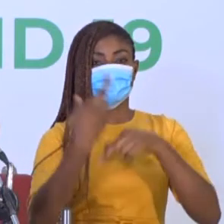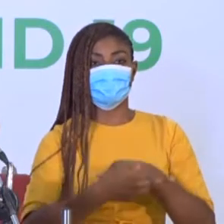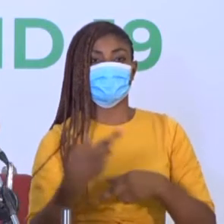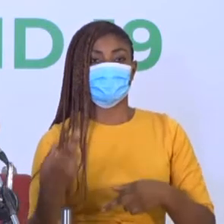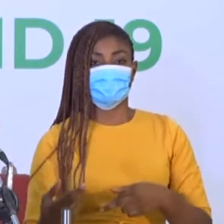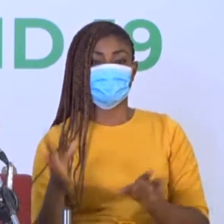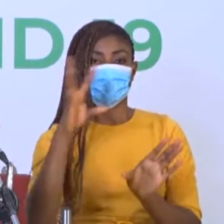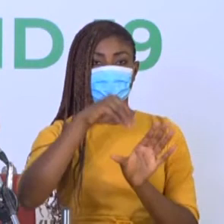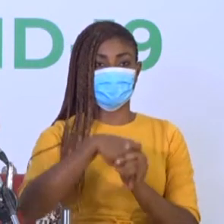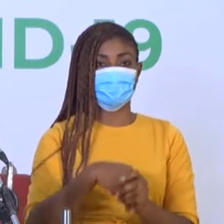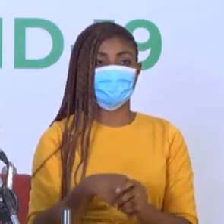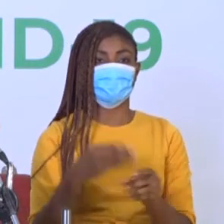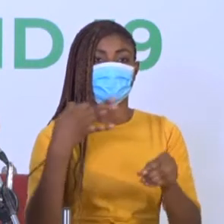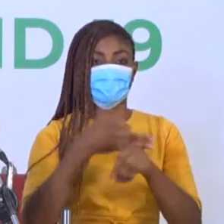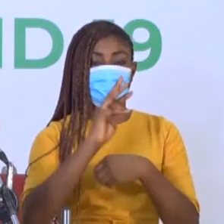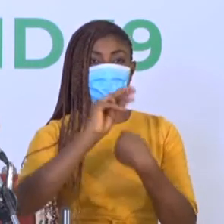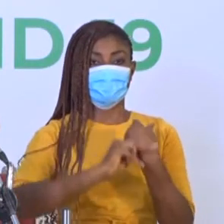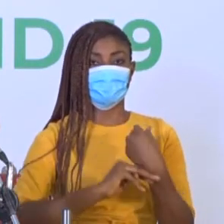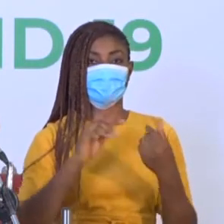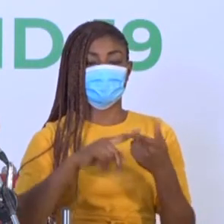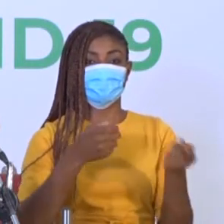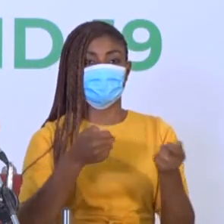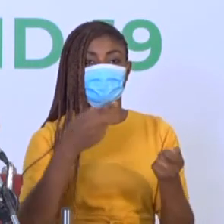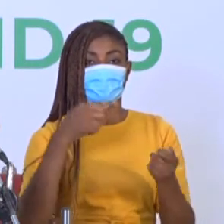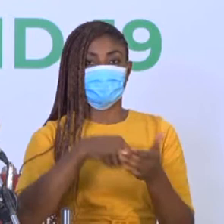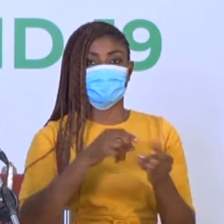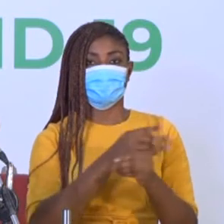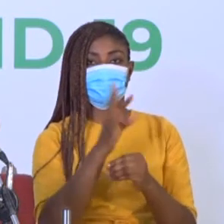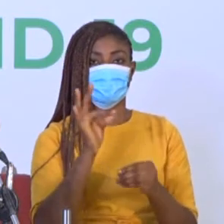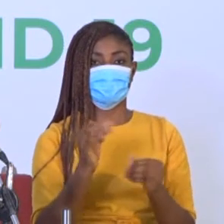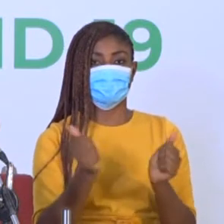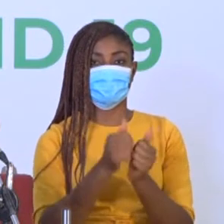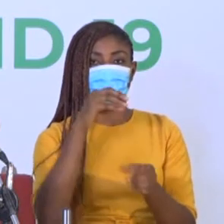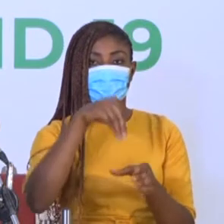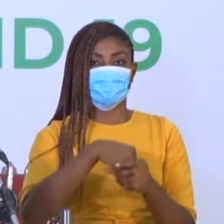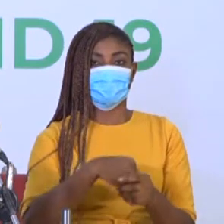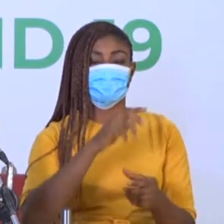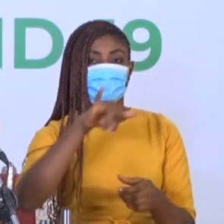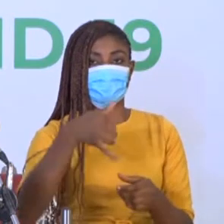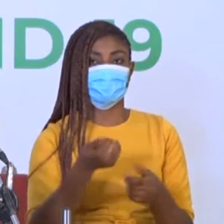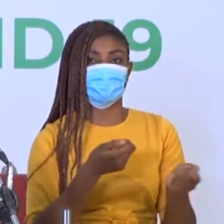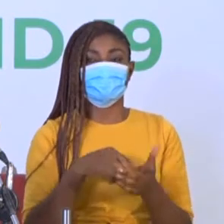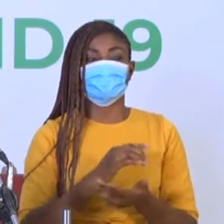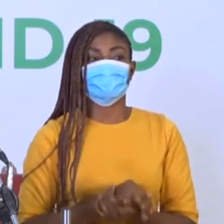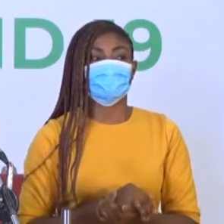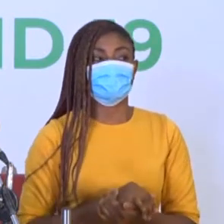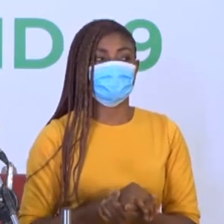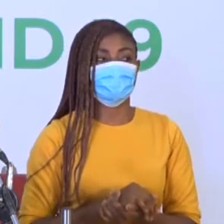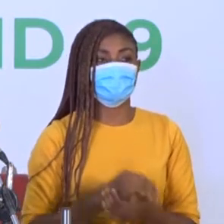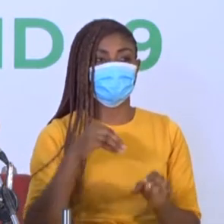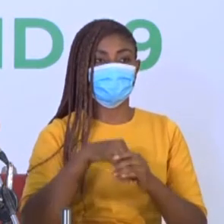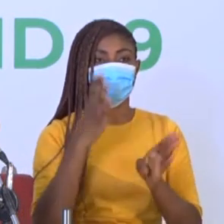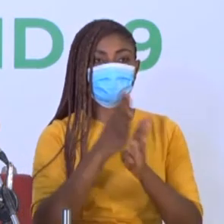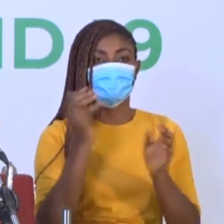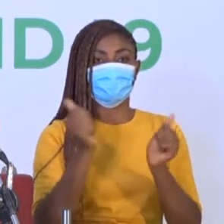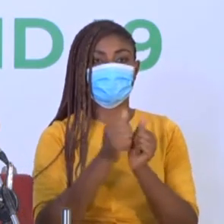including enforcement, to manage the pandemic within their jurisdictions. In line